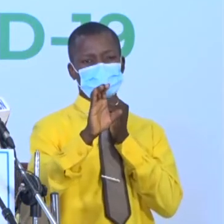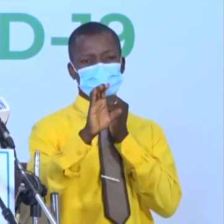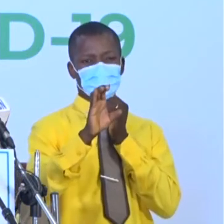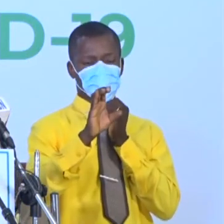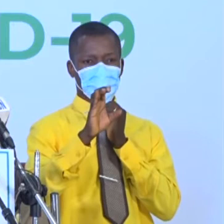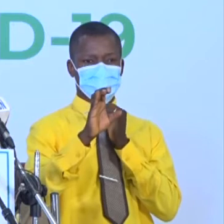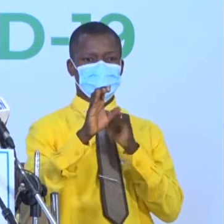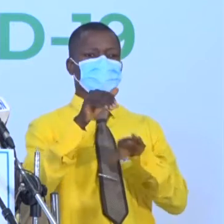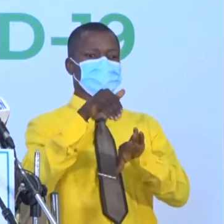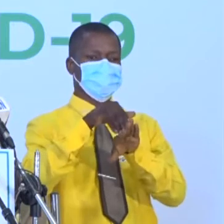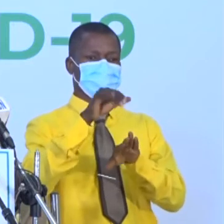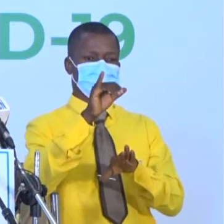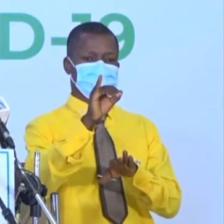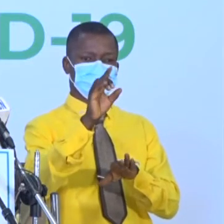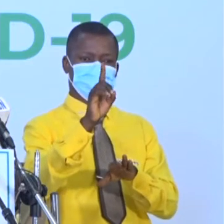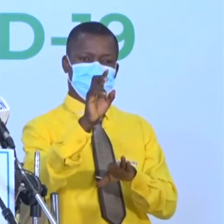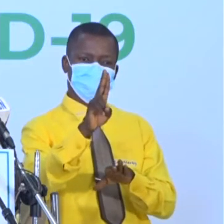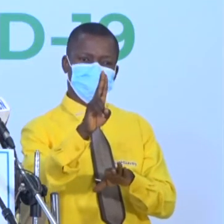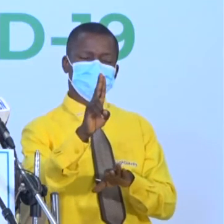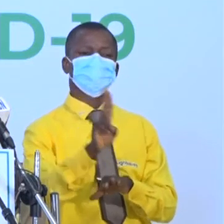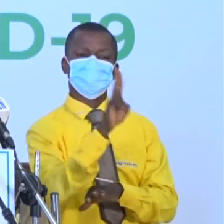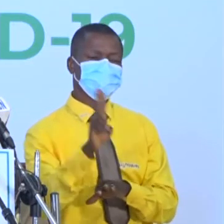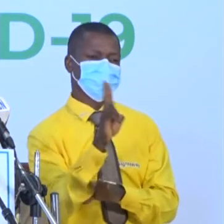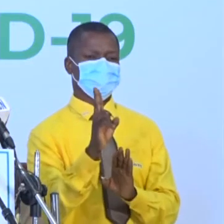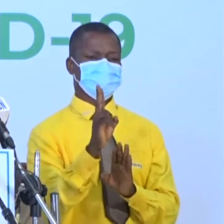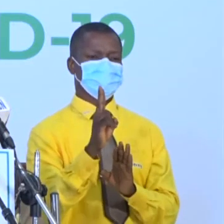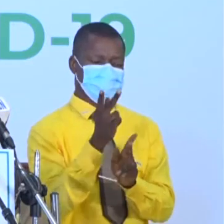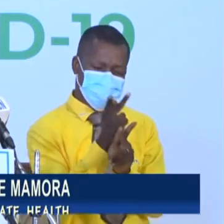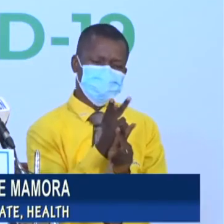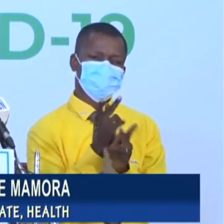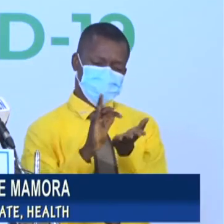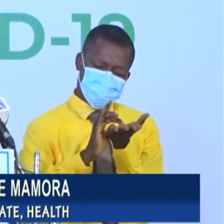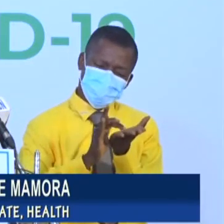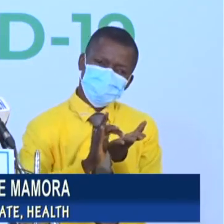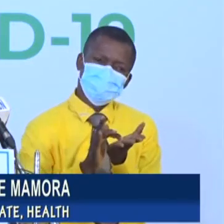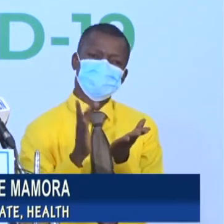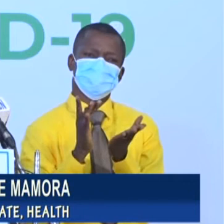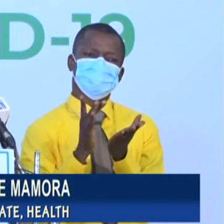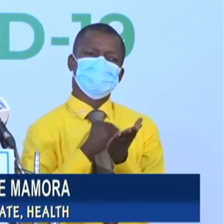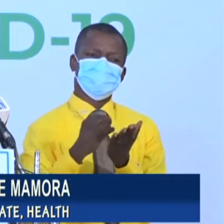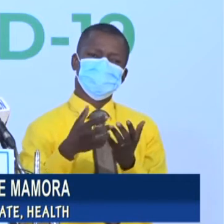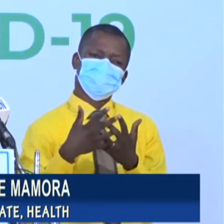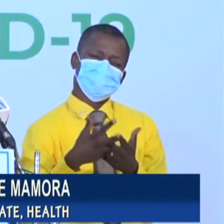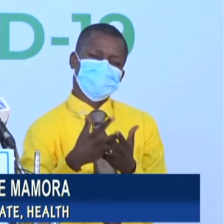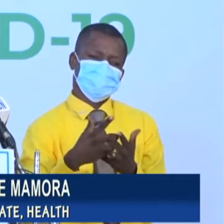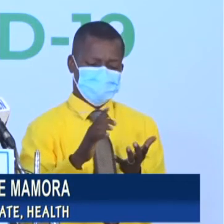is used for the storage of medical and laboratory consumables and equipment.